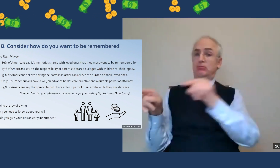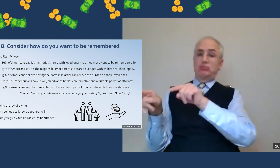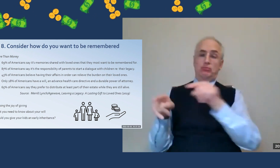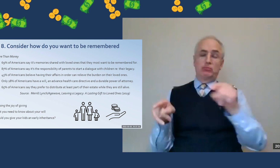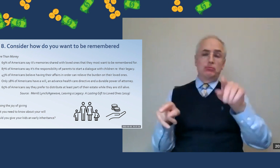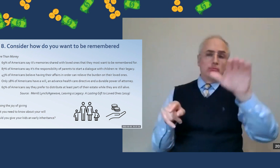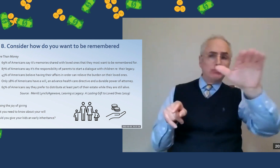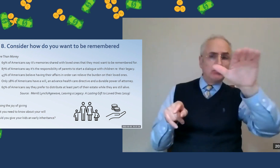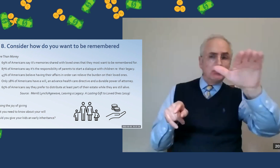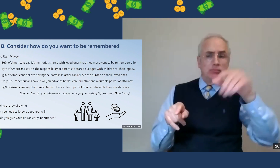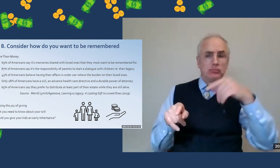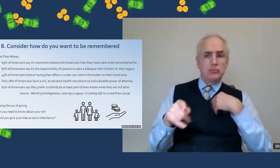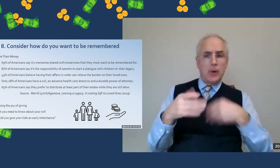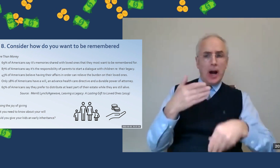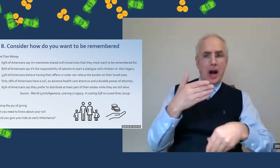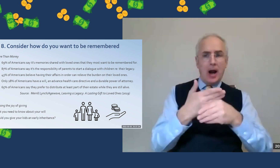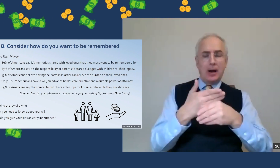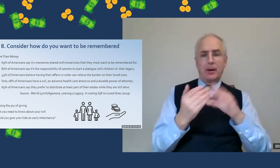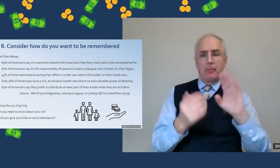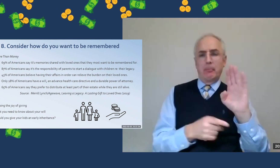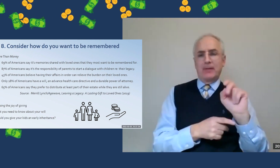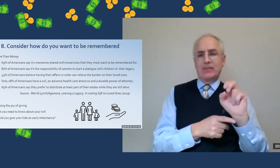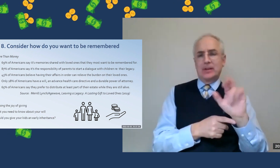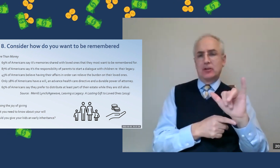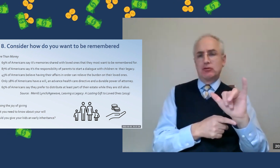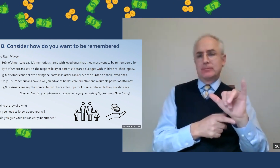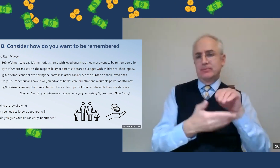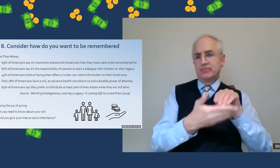accounts, make sure you have those beneficiaries documented.